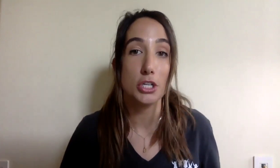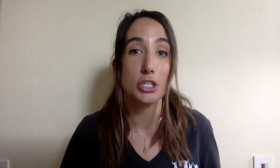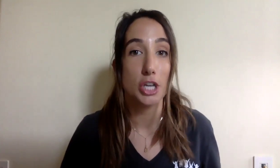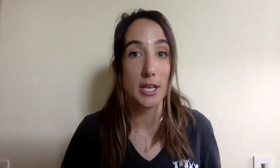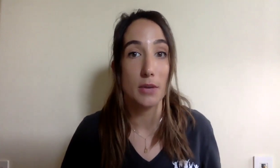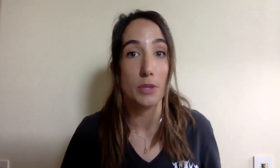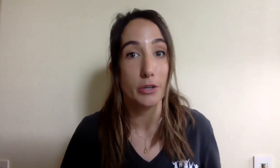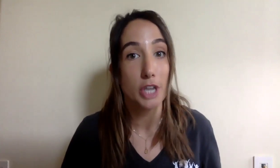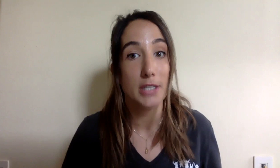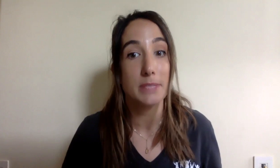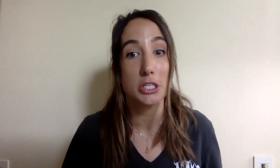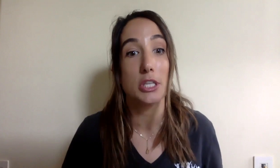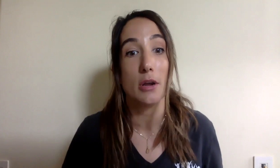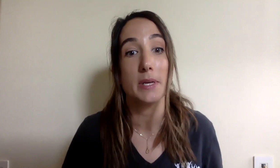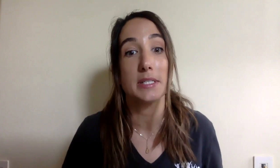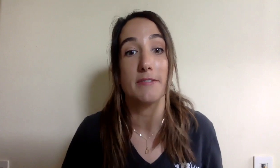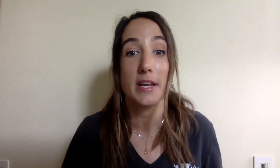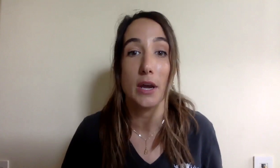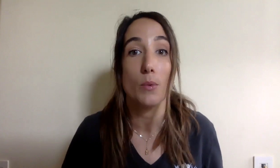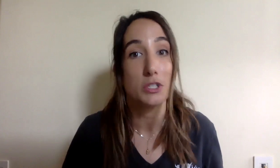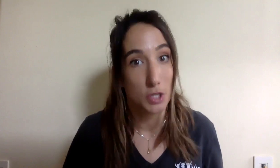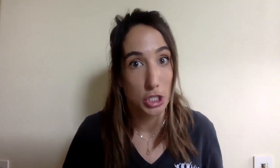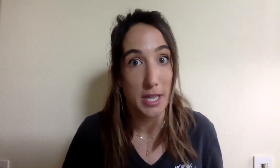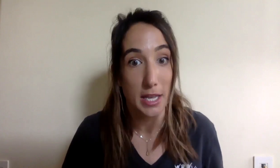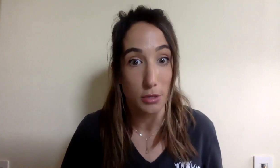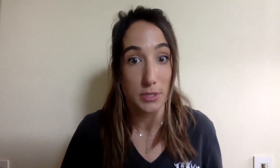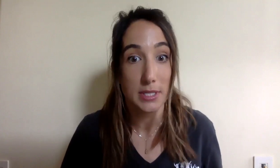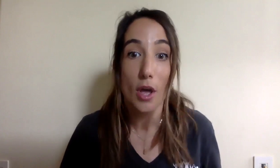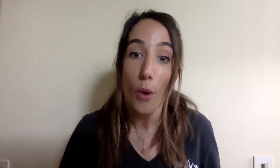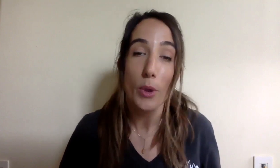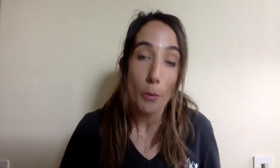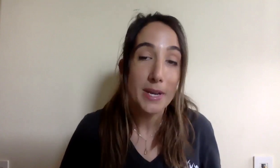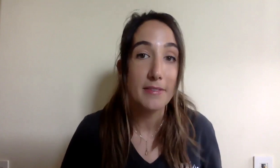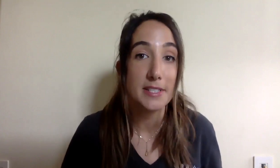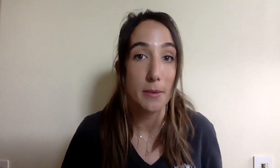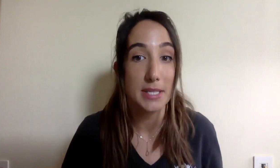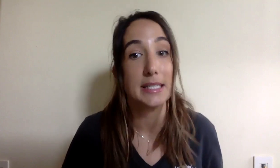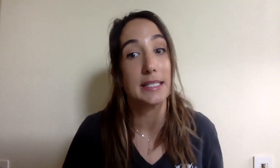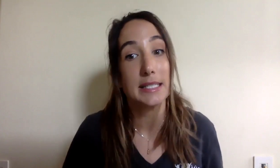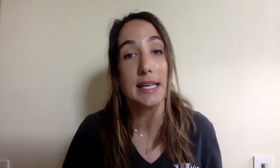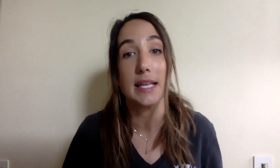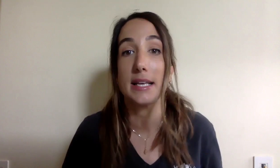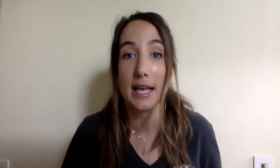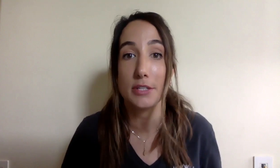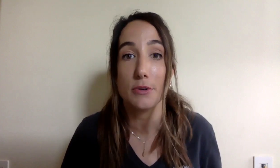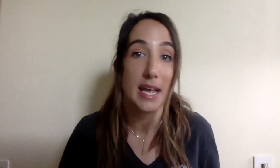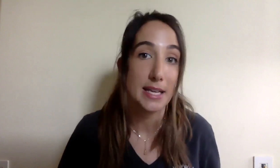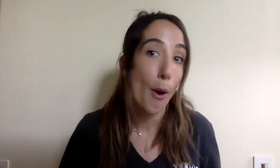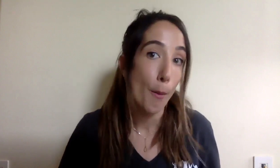to check in with your child's speech therapist to find out which version they use. We hope to have some consistency in the classroom and at home.